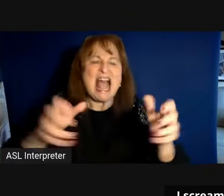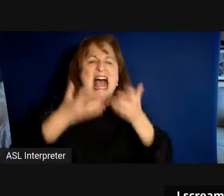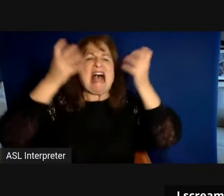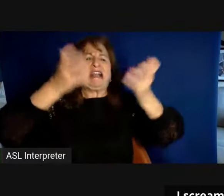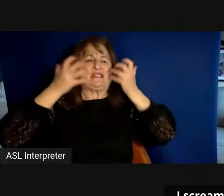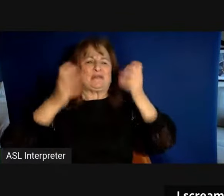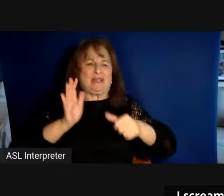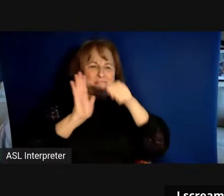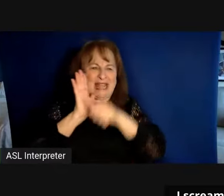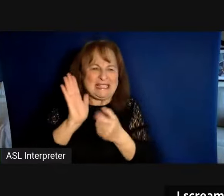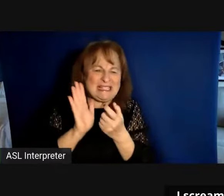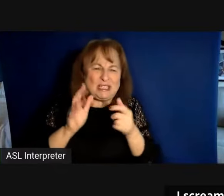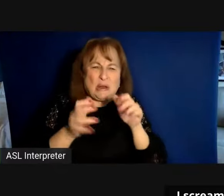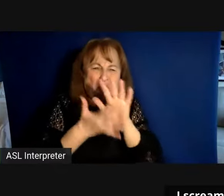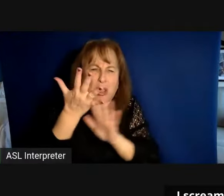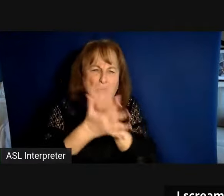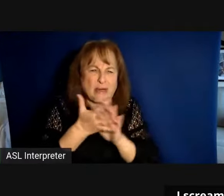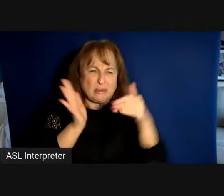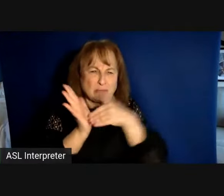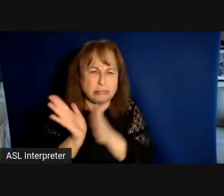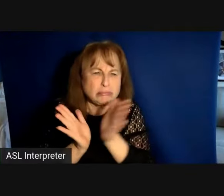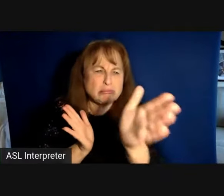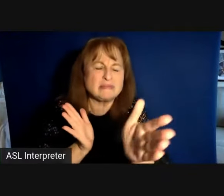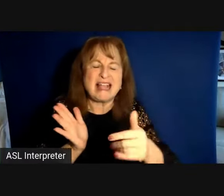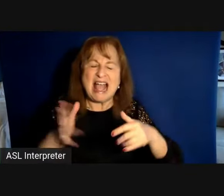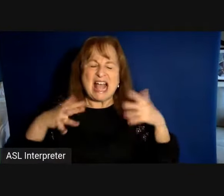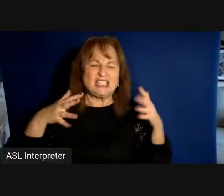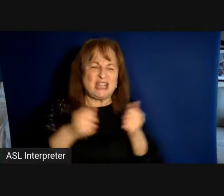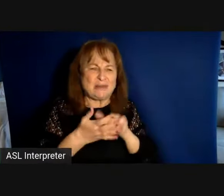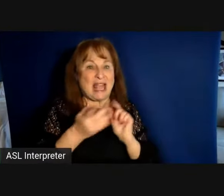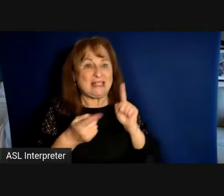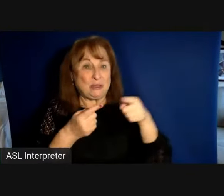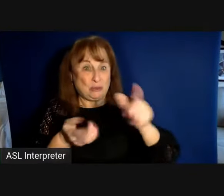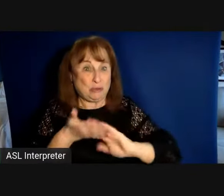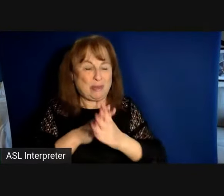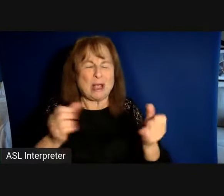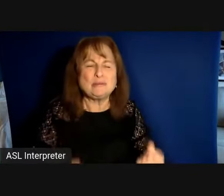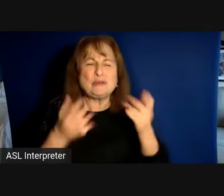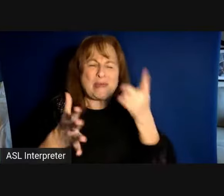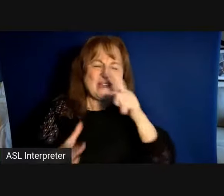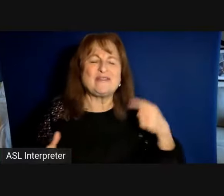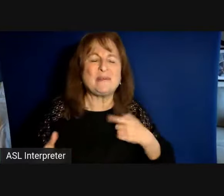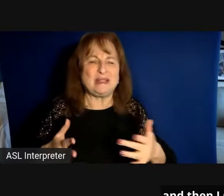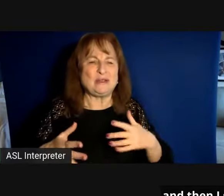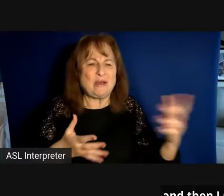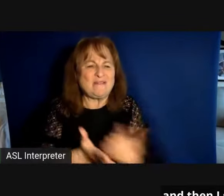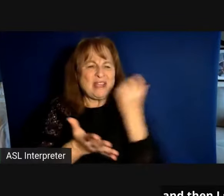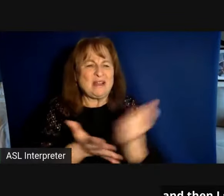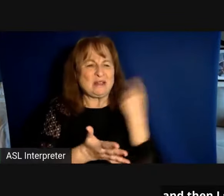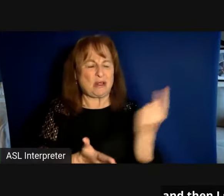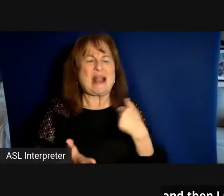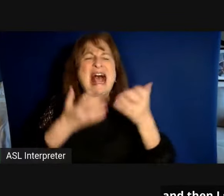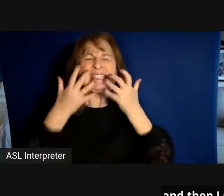incision sights blurry with reverb I shake with it until you become too many for me to field alone and I